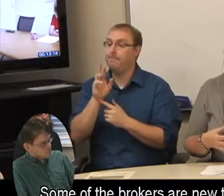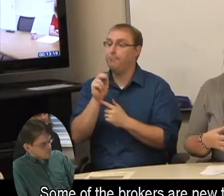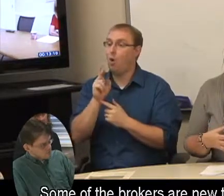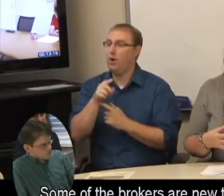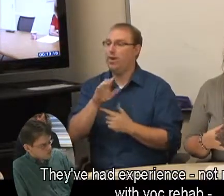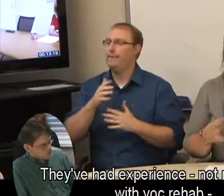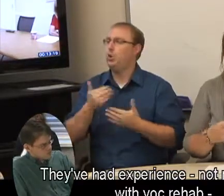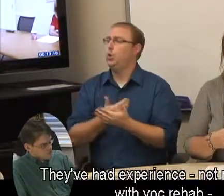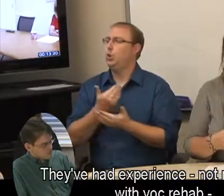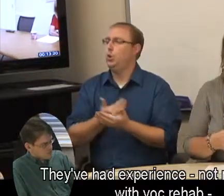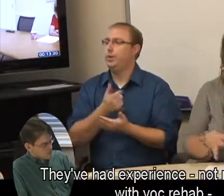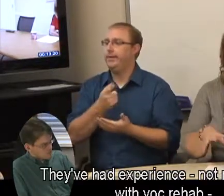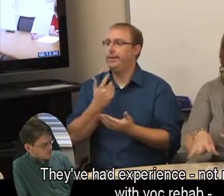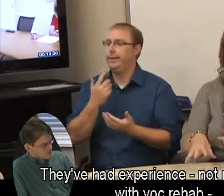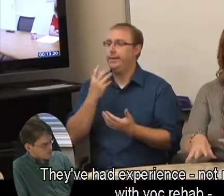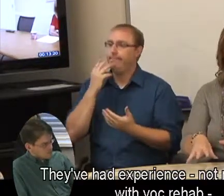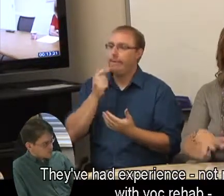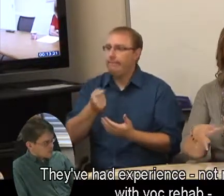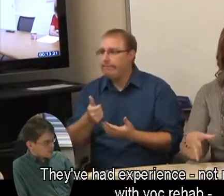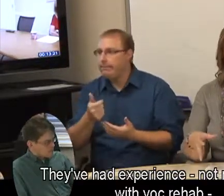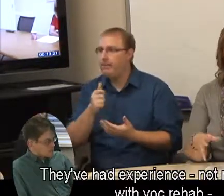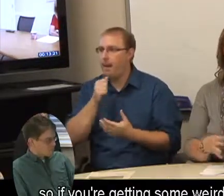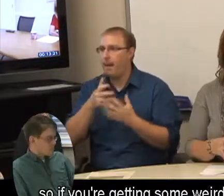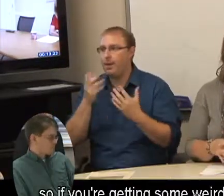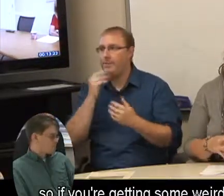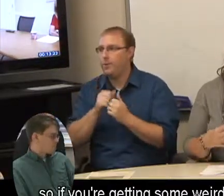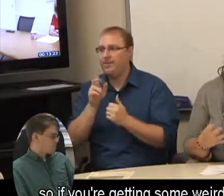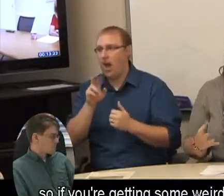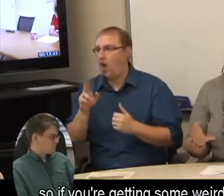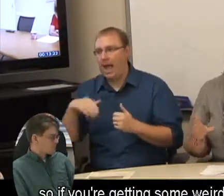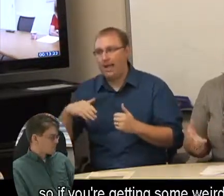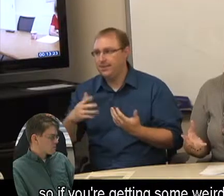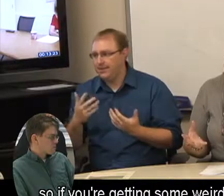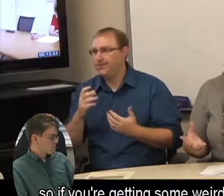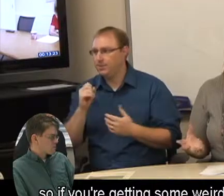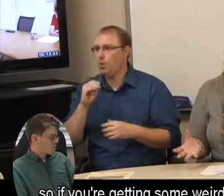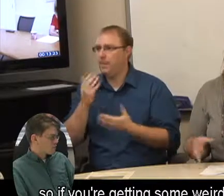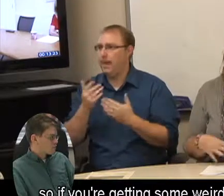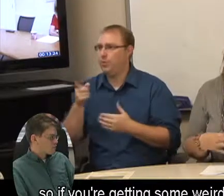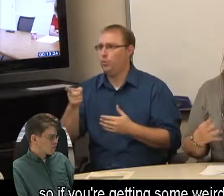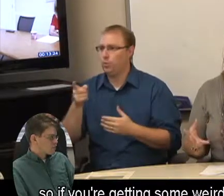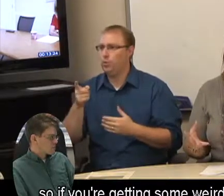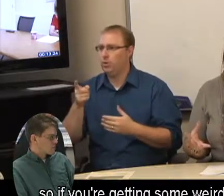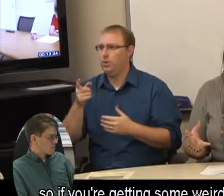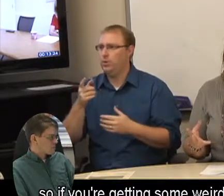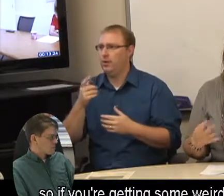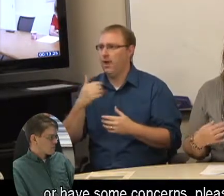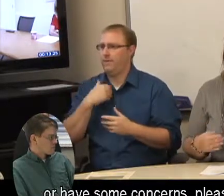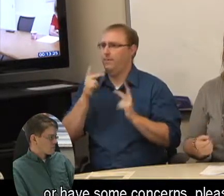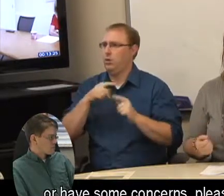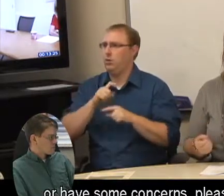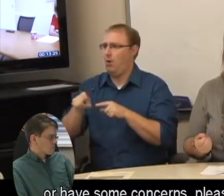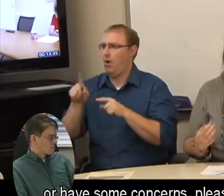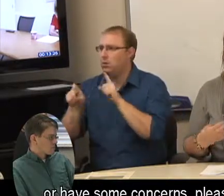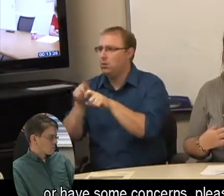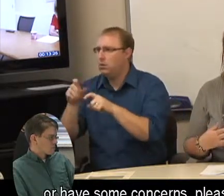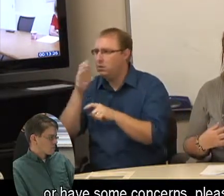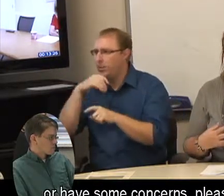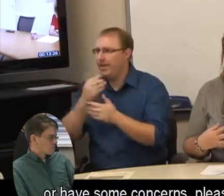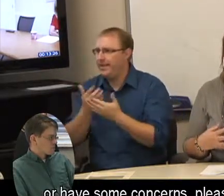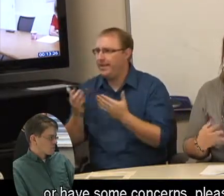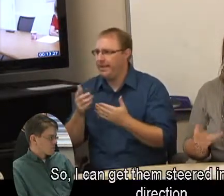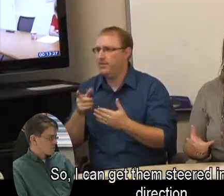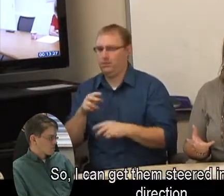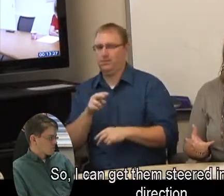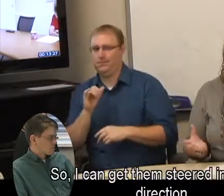this field. They've had experience, not necessarily with voc rehab. So, if you're getting some weird questions or have some concerns, please